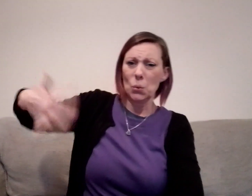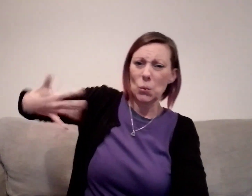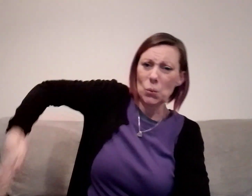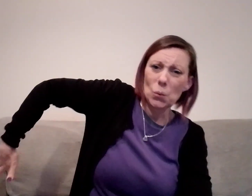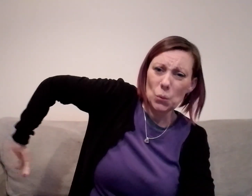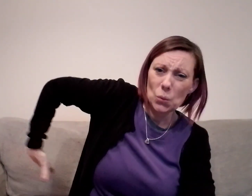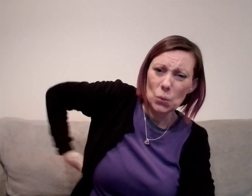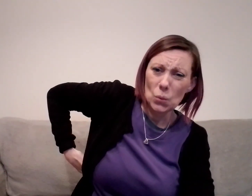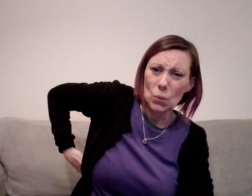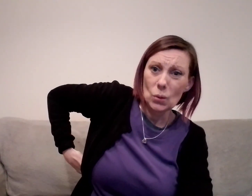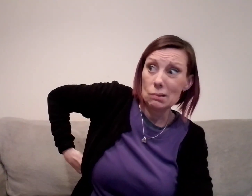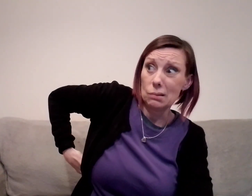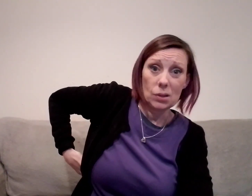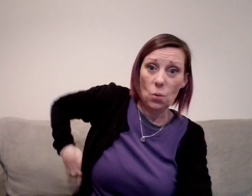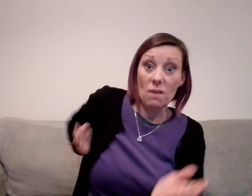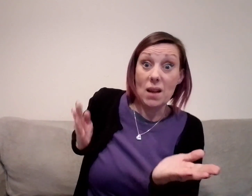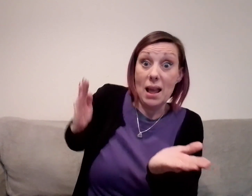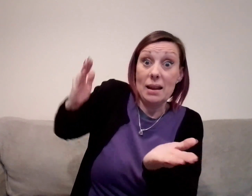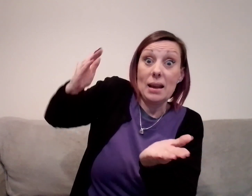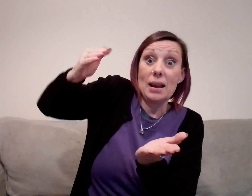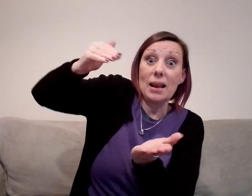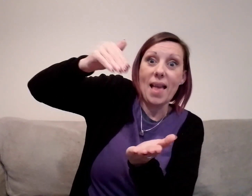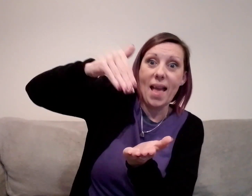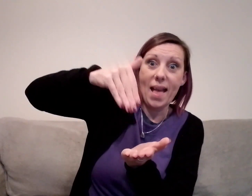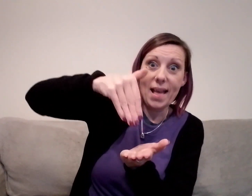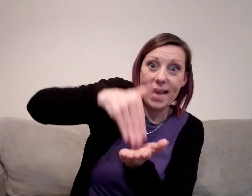chains They ain't about back till we've landed again